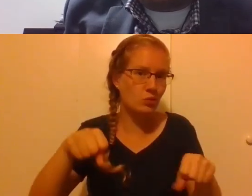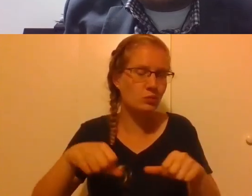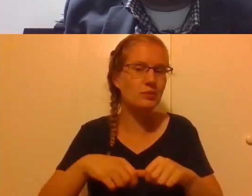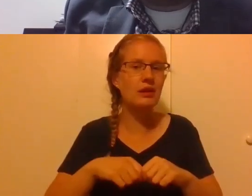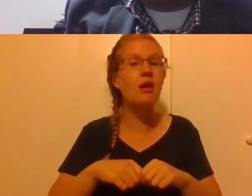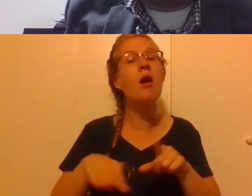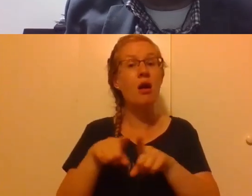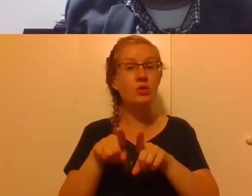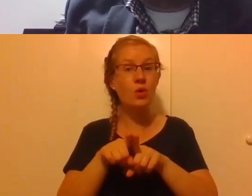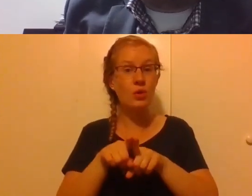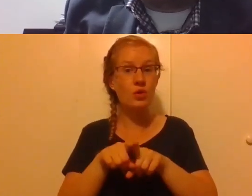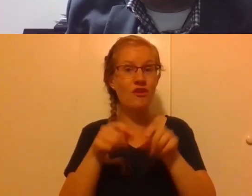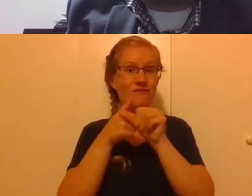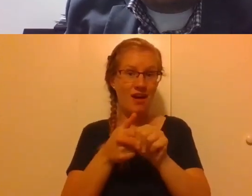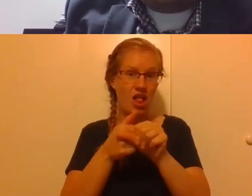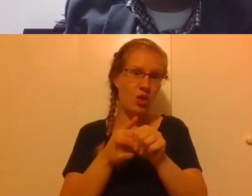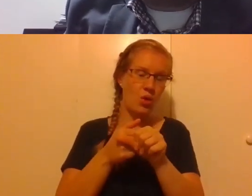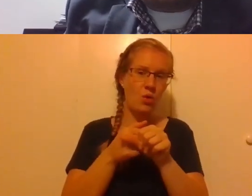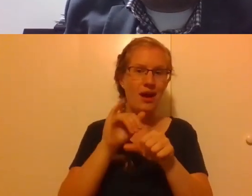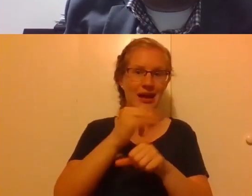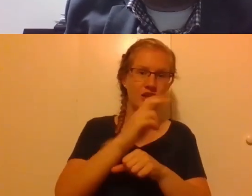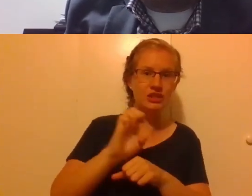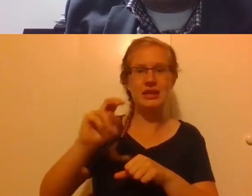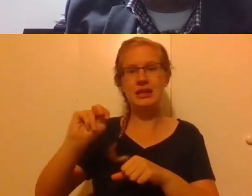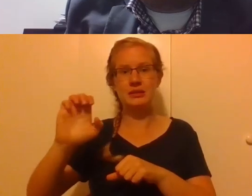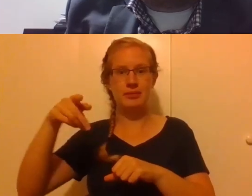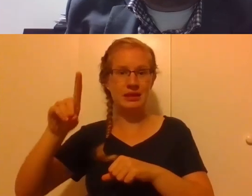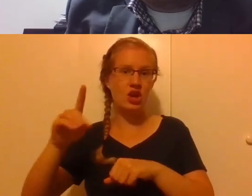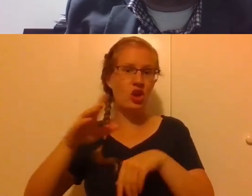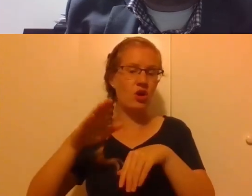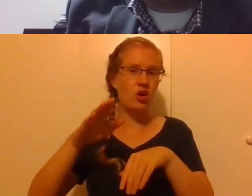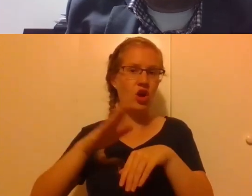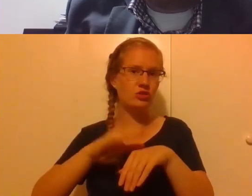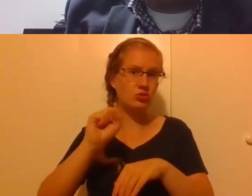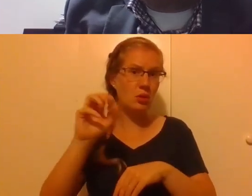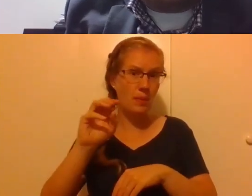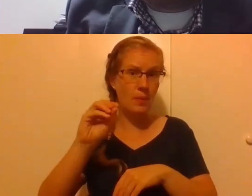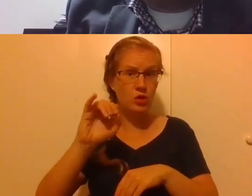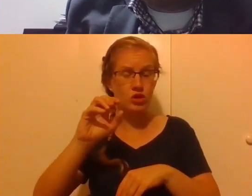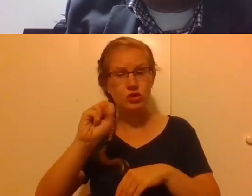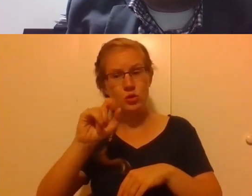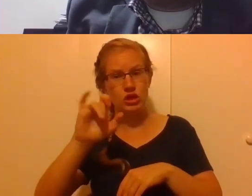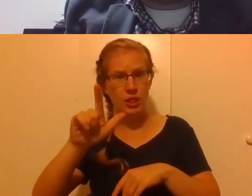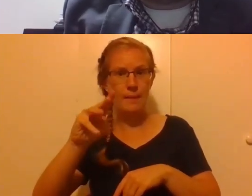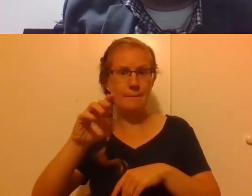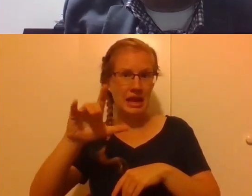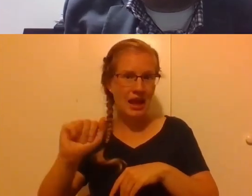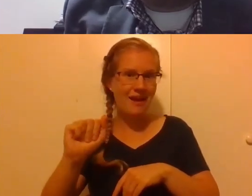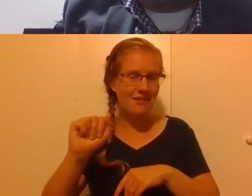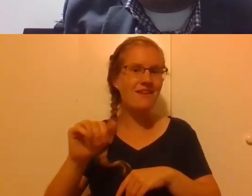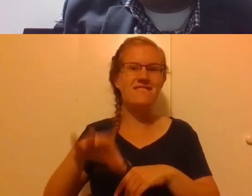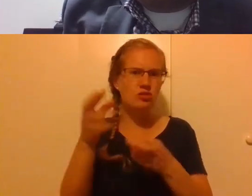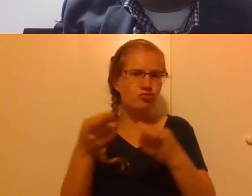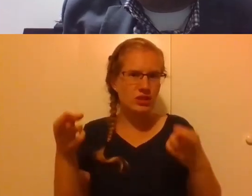and also to follow the Institute for Human Ecology, the National Catholic Partnership on for Disability on Social Media, if you're able to and you can find resources for